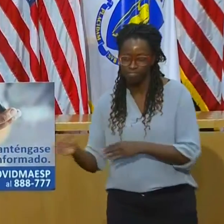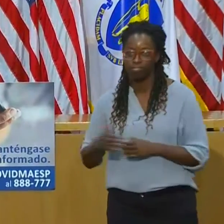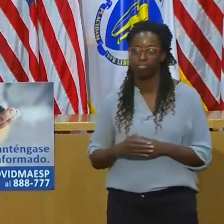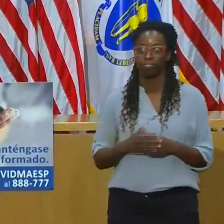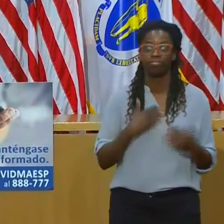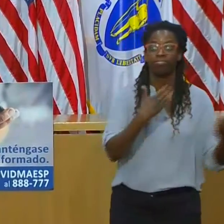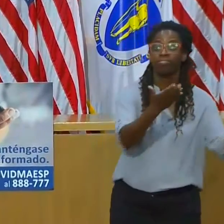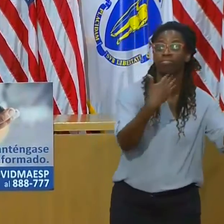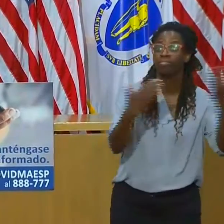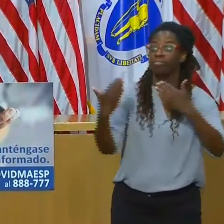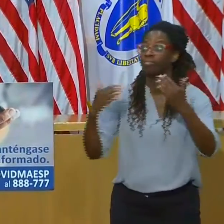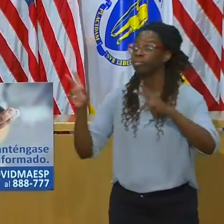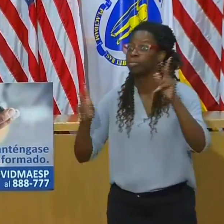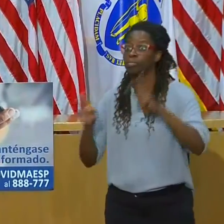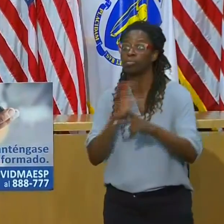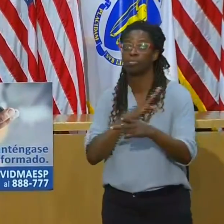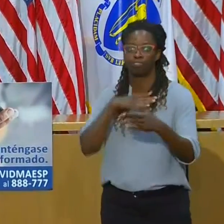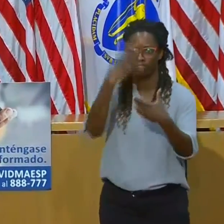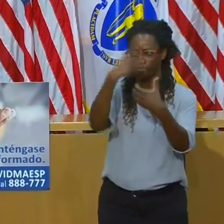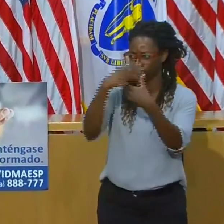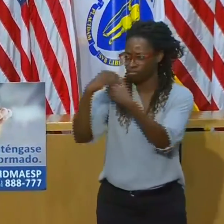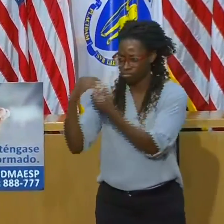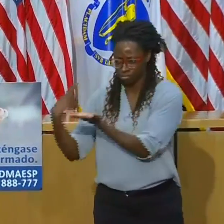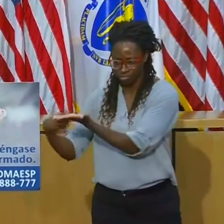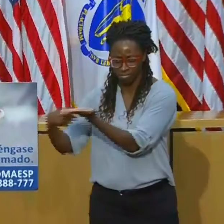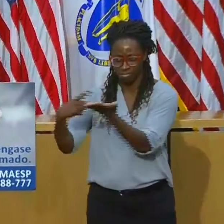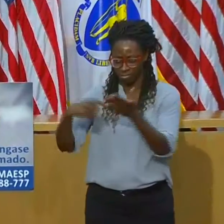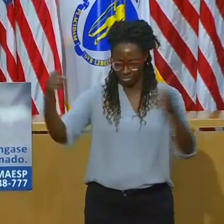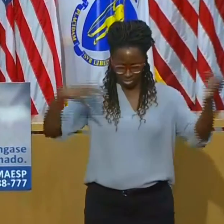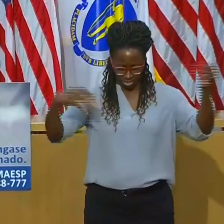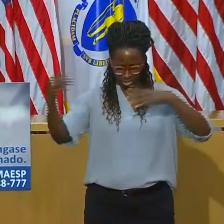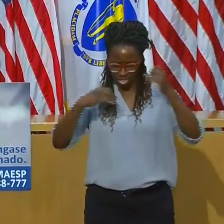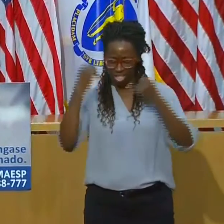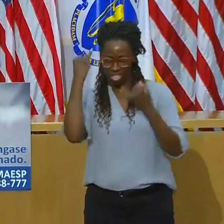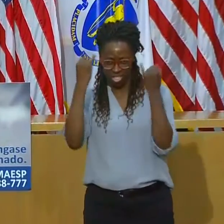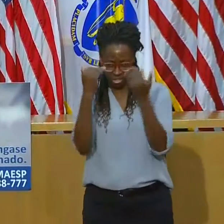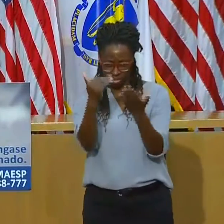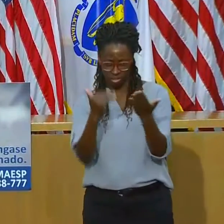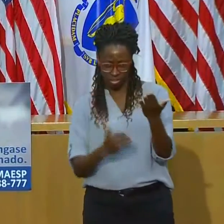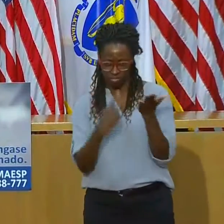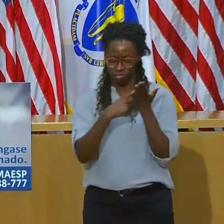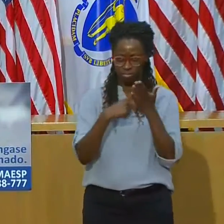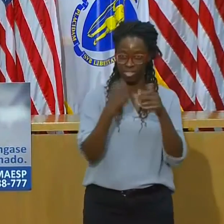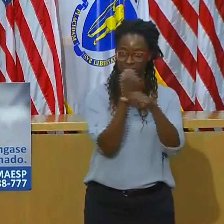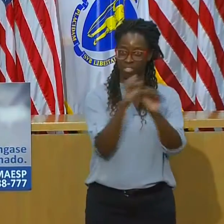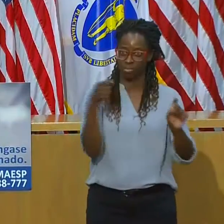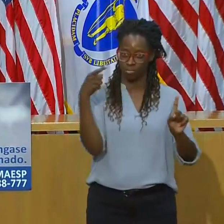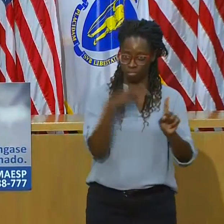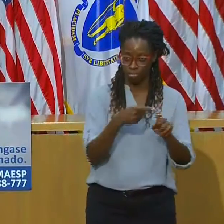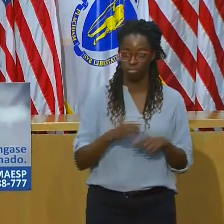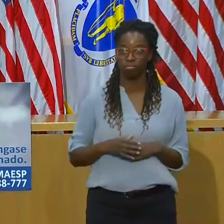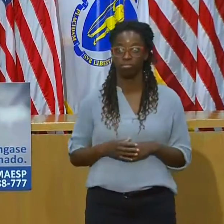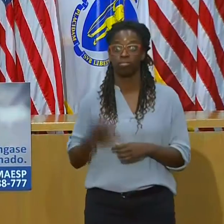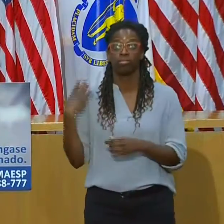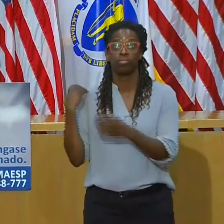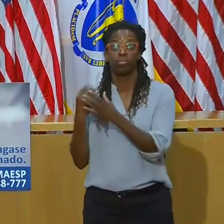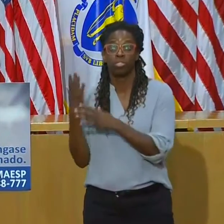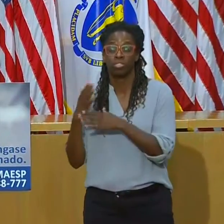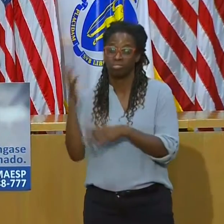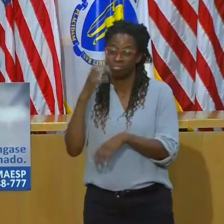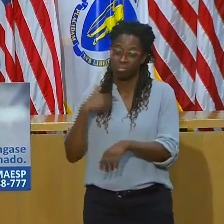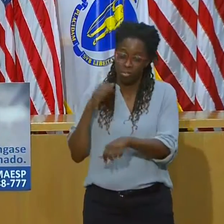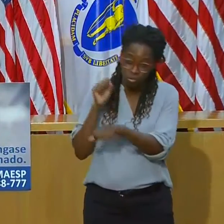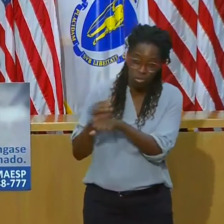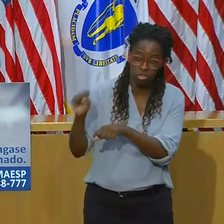board and worked really hard as volunteers with us on this effort. We spent hours working with public health experts and the